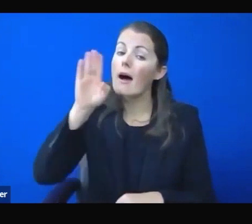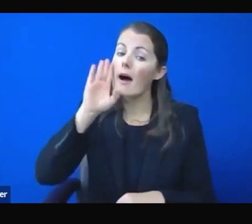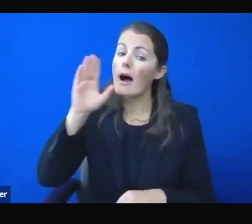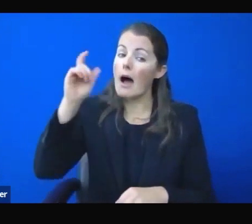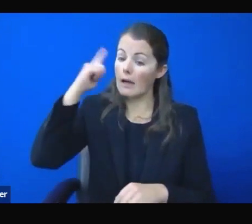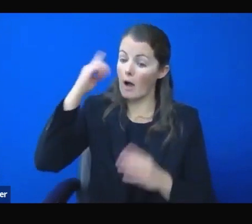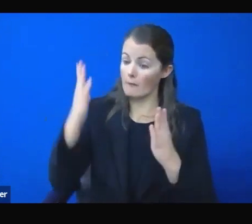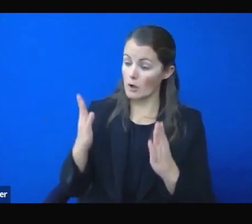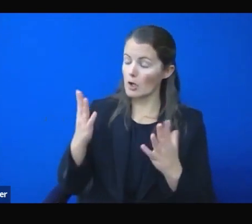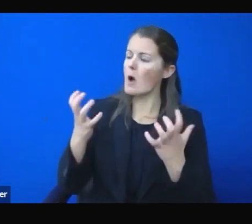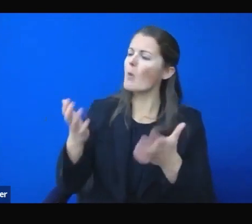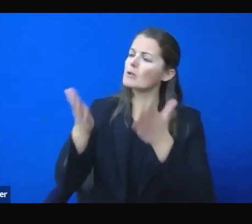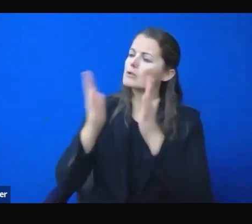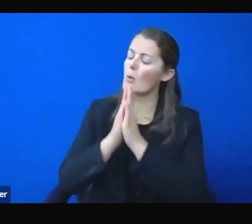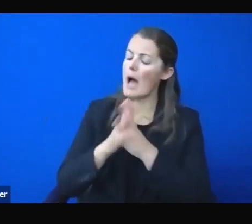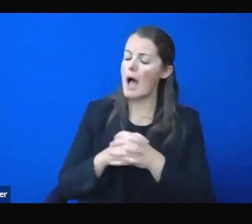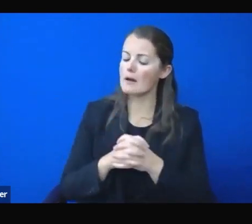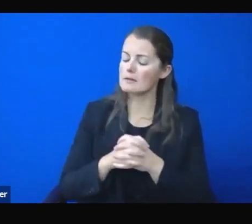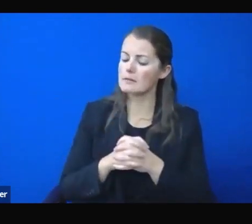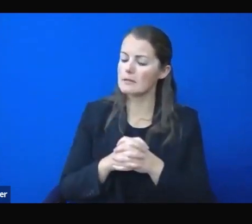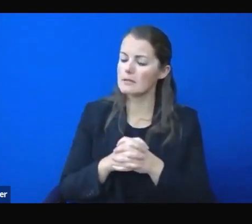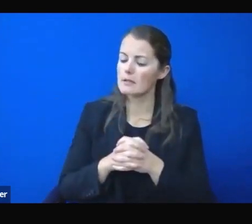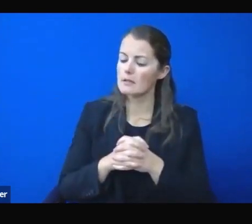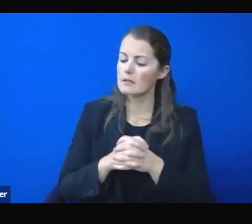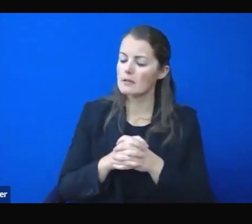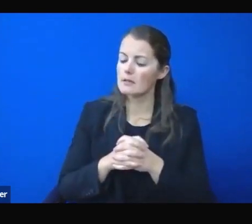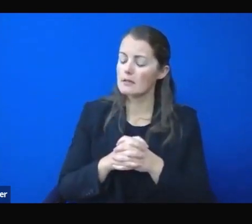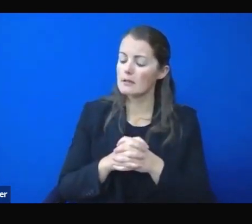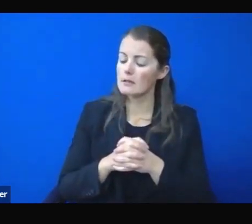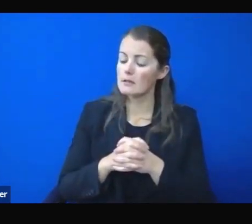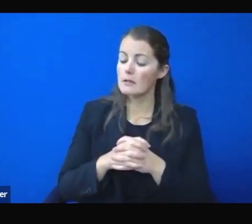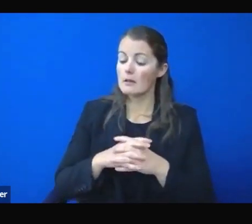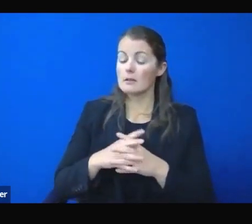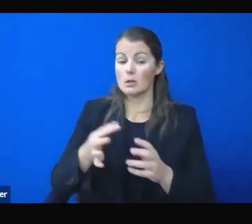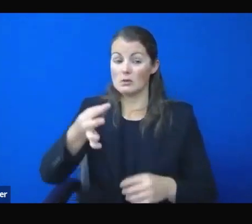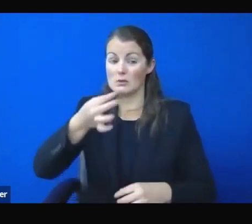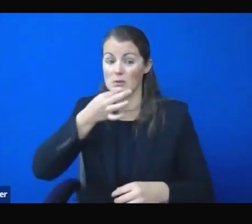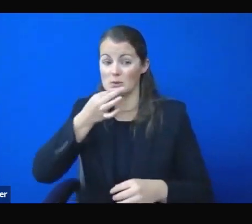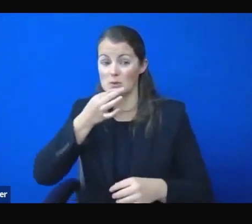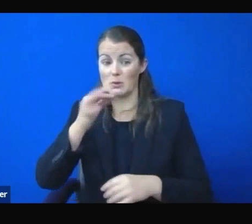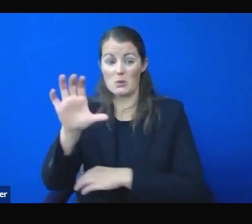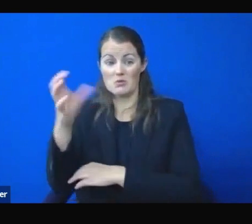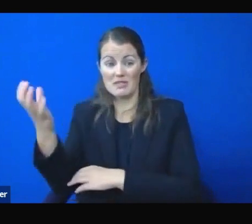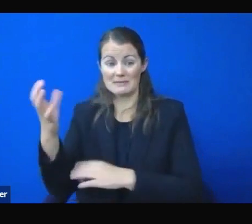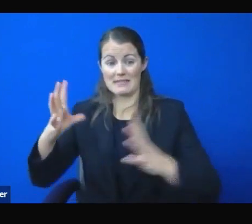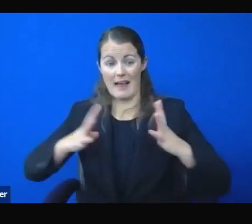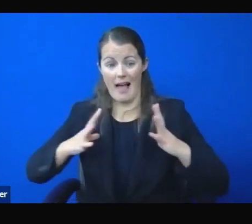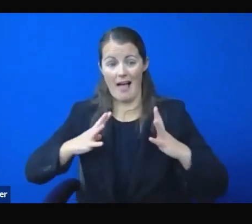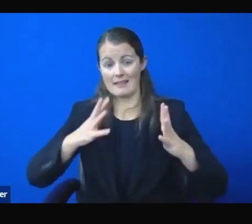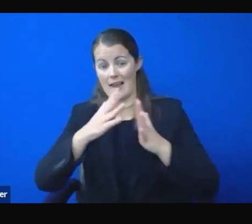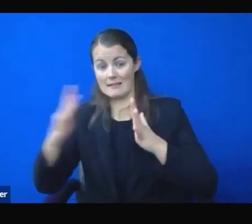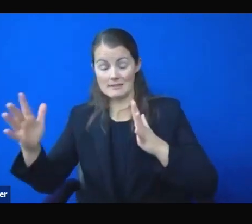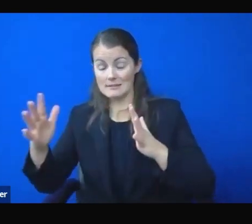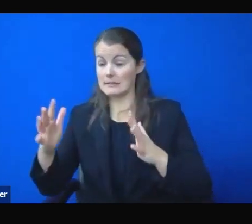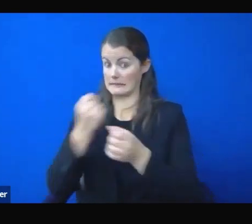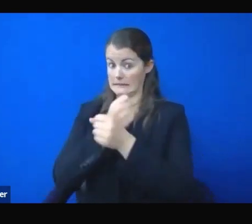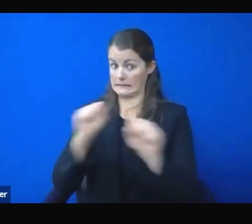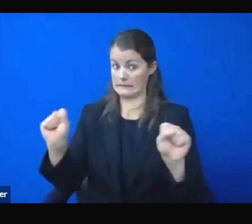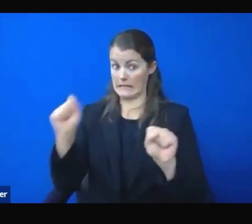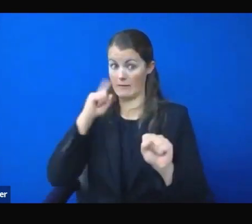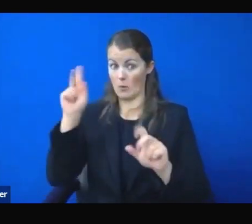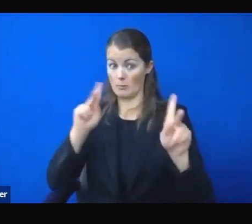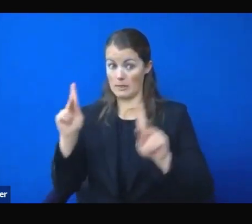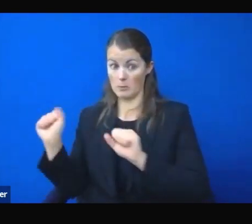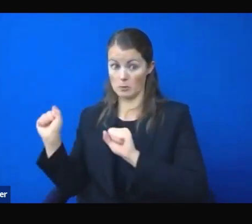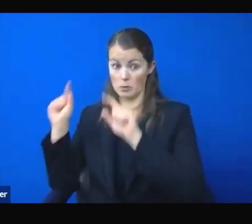coming up, is it safe for people to travel to Nevada over the holidays, including to Las Vegas for New Year's Eve? Why or why not?